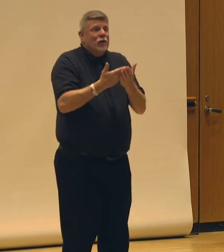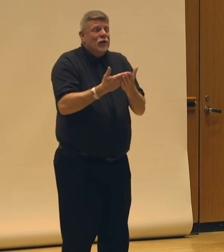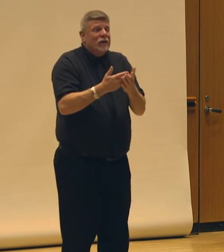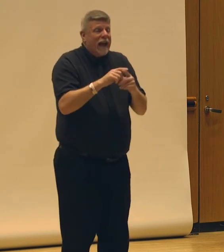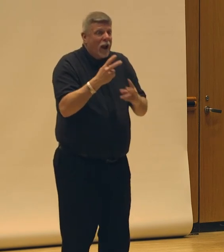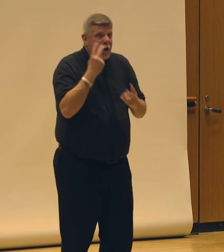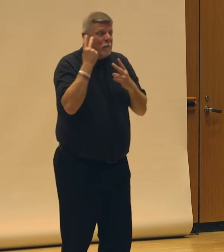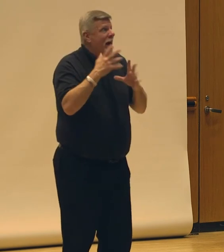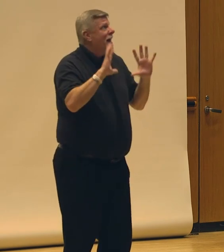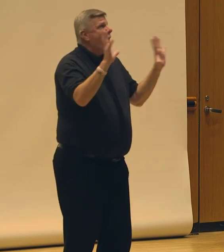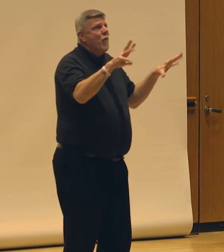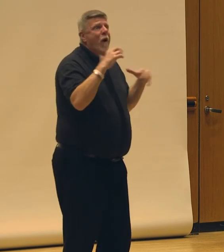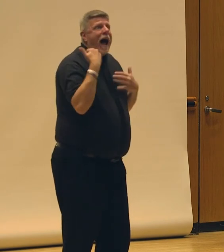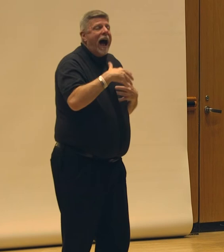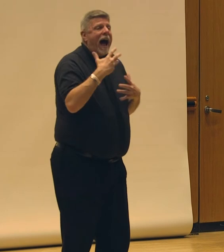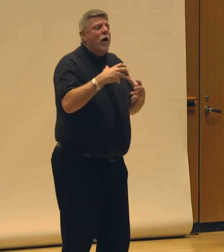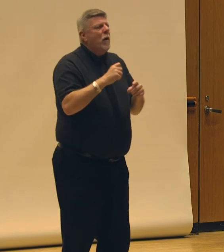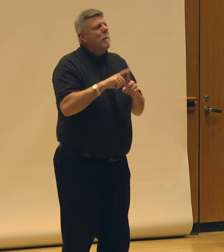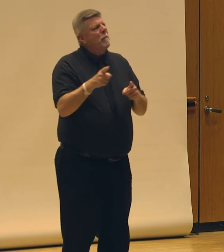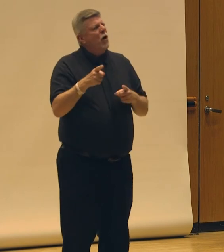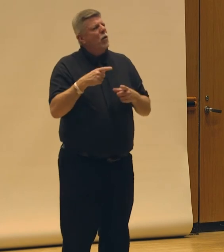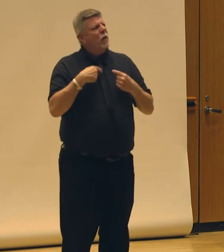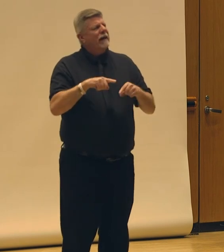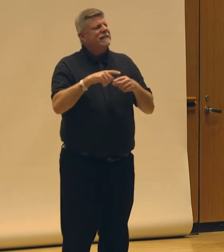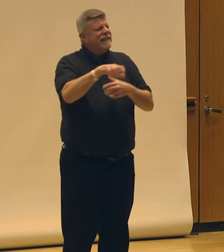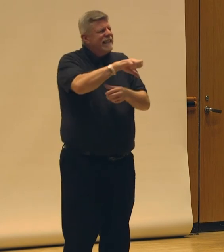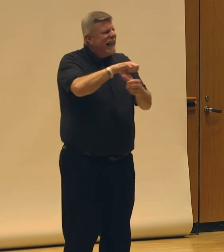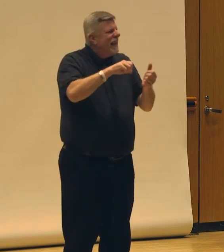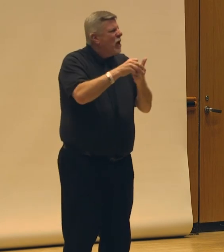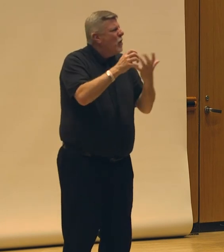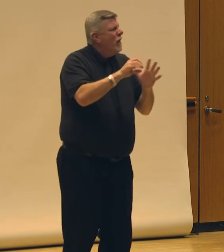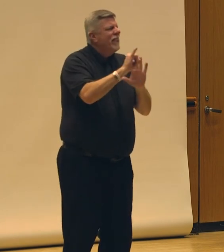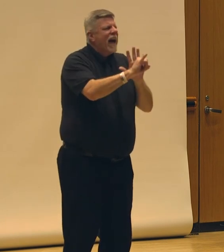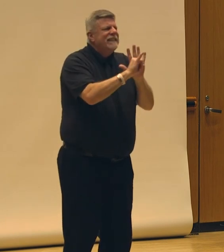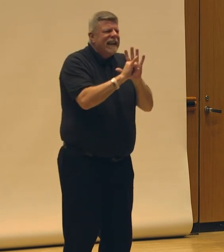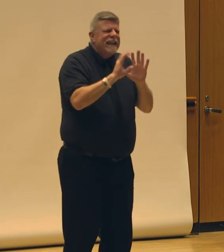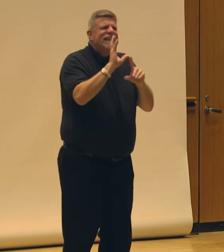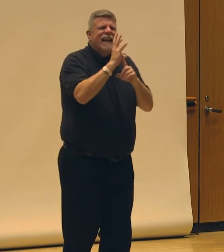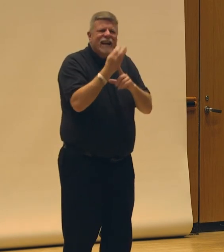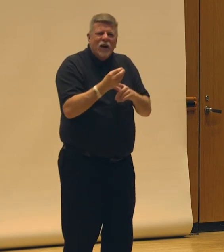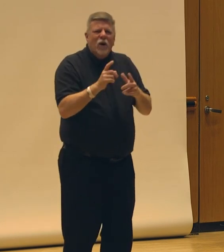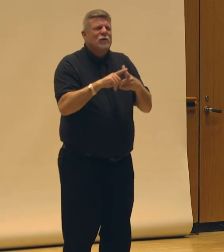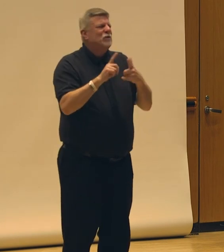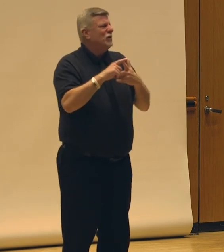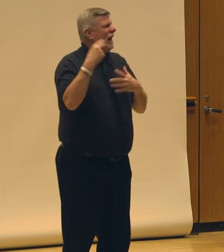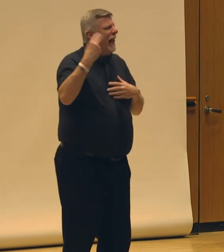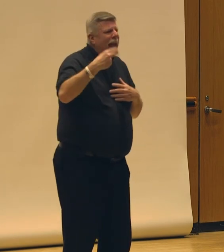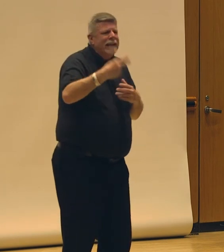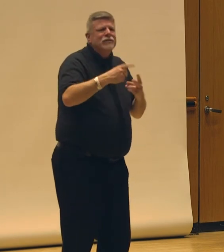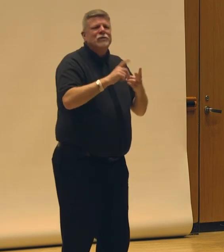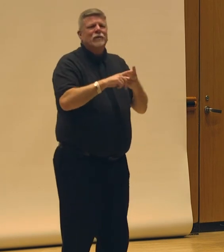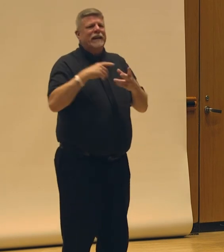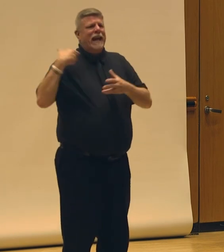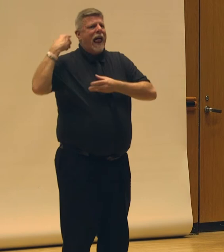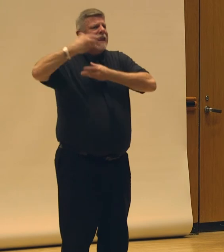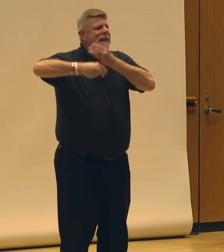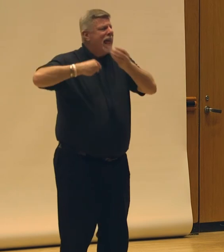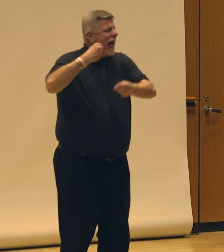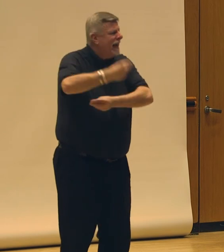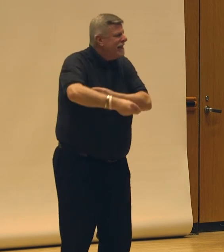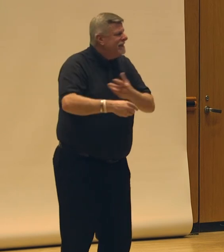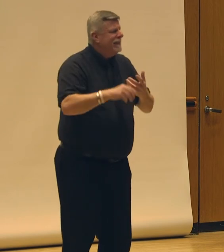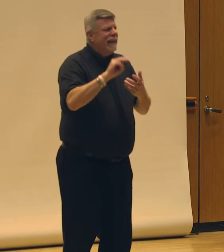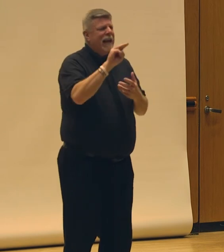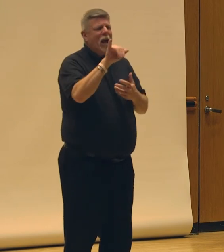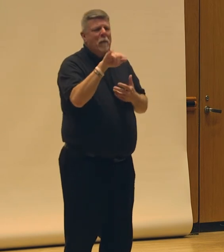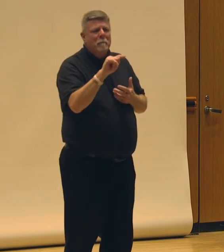embrace that. But when dealing with identity, culture bearing, history, legacy, mythology, I think we're in an